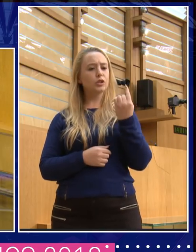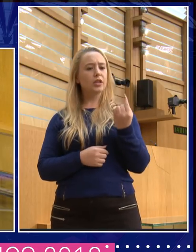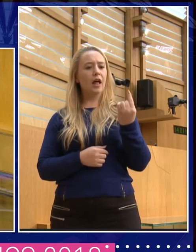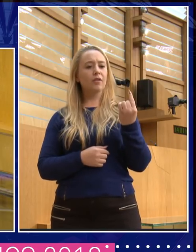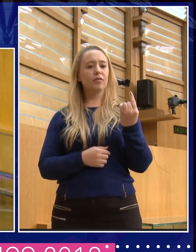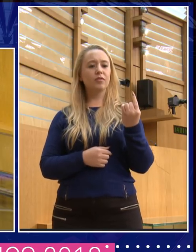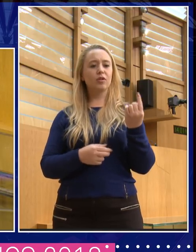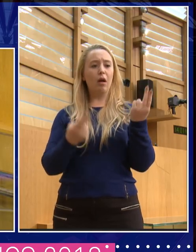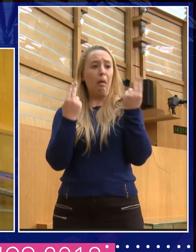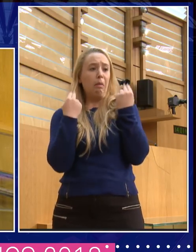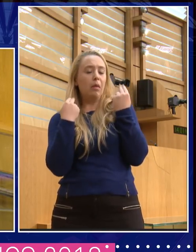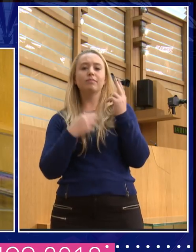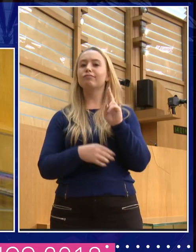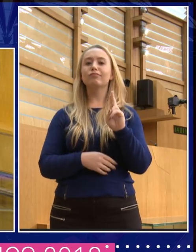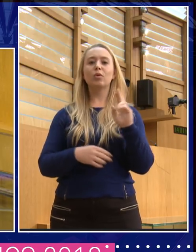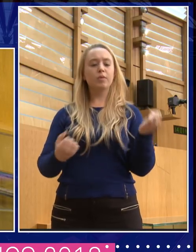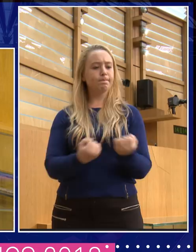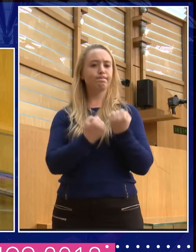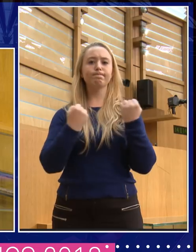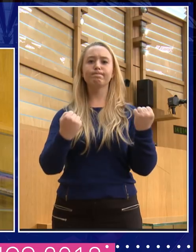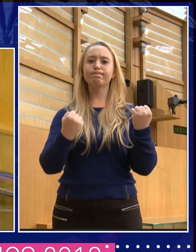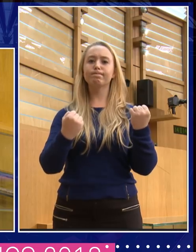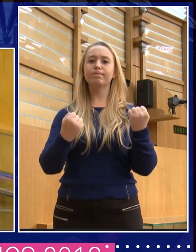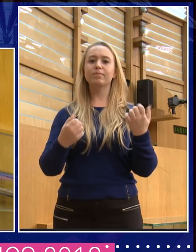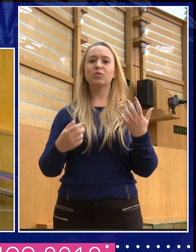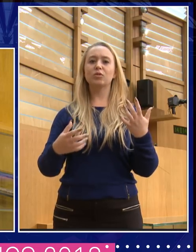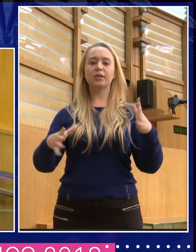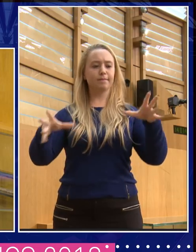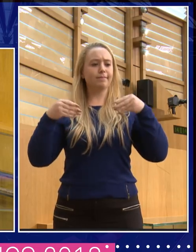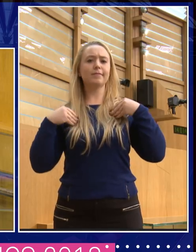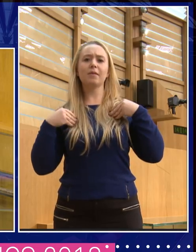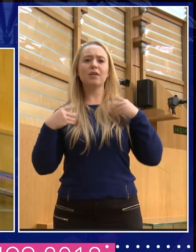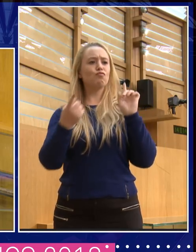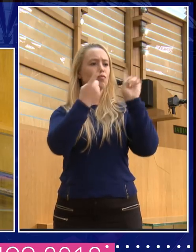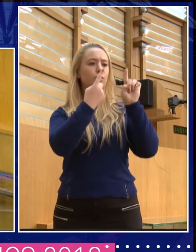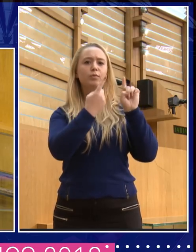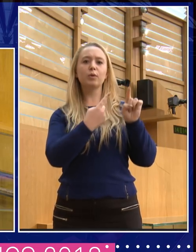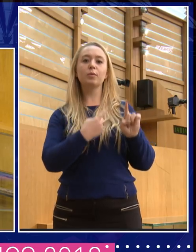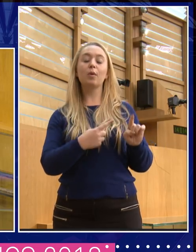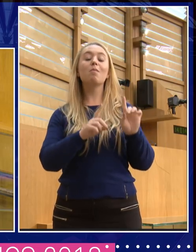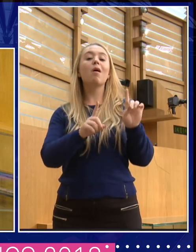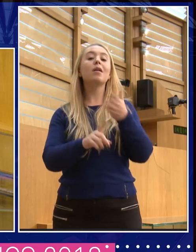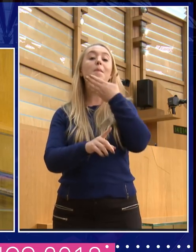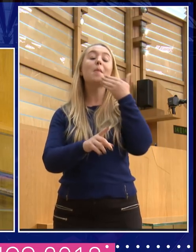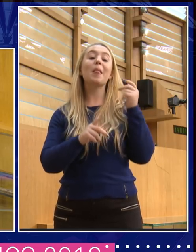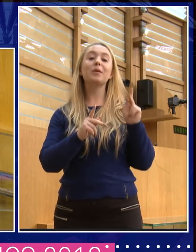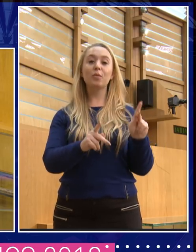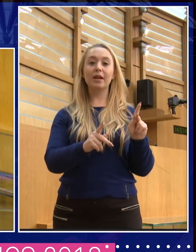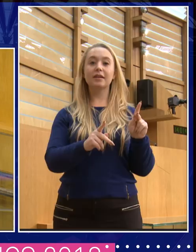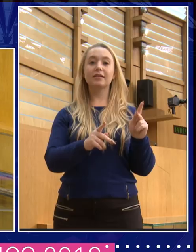buckle, which is, but you didn't ignore it either. You then took them on and you responded and you responded politely to the point that I